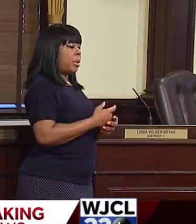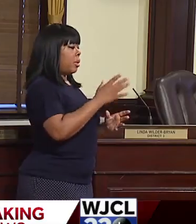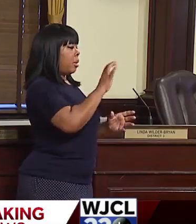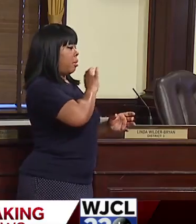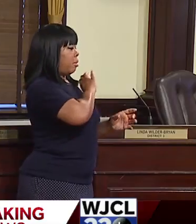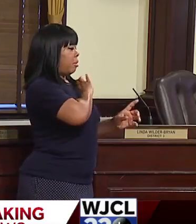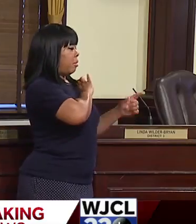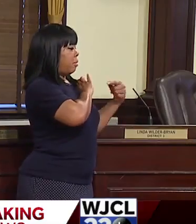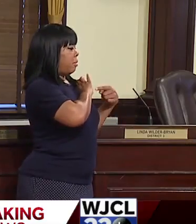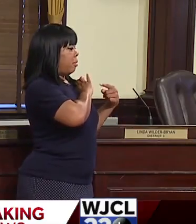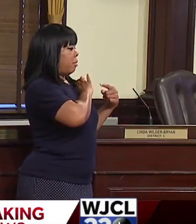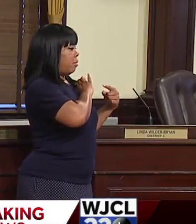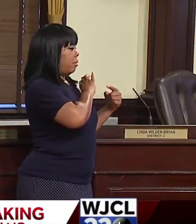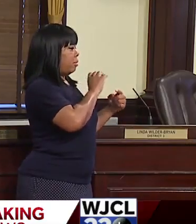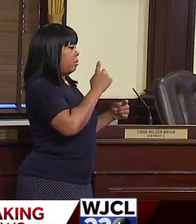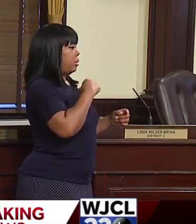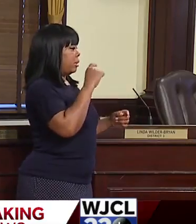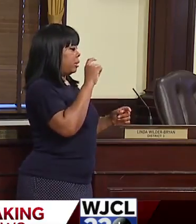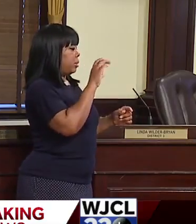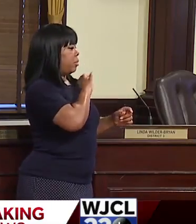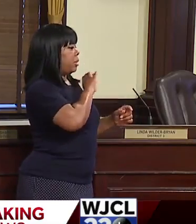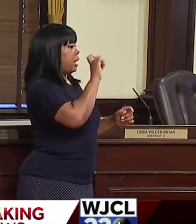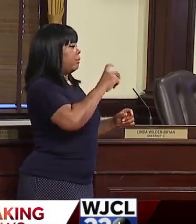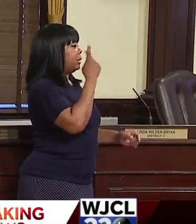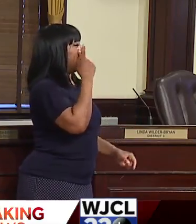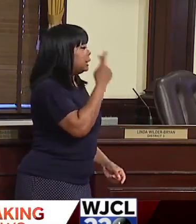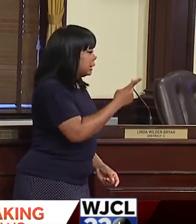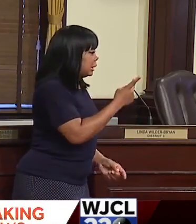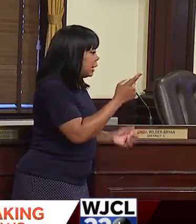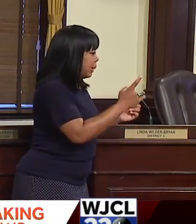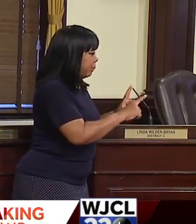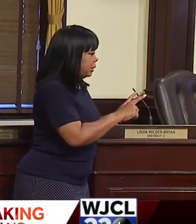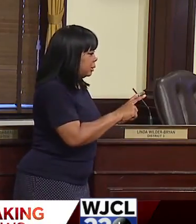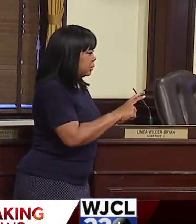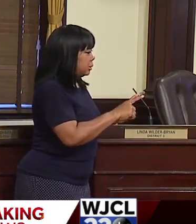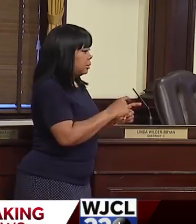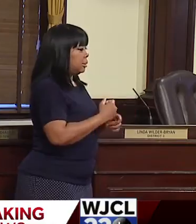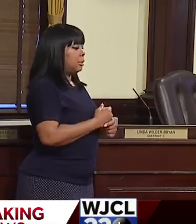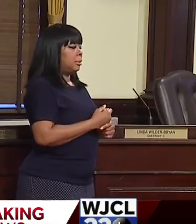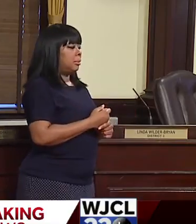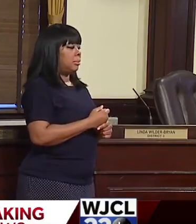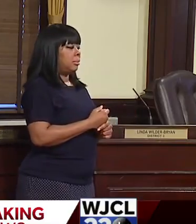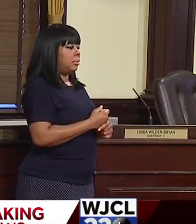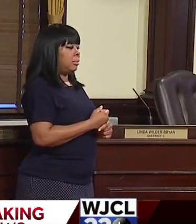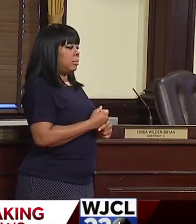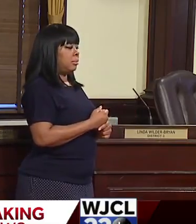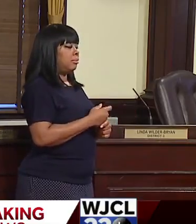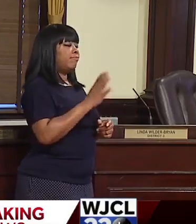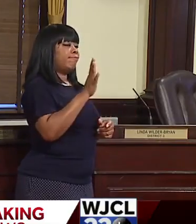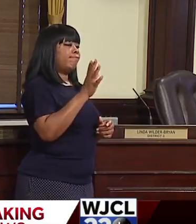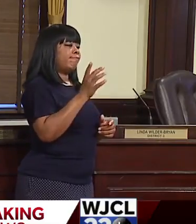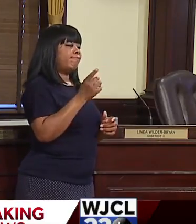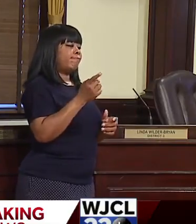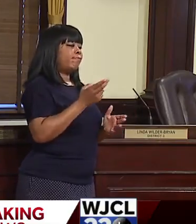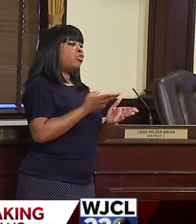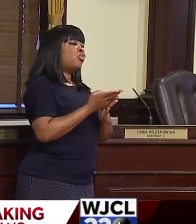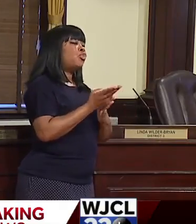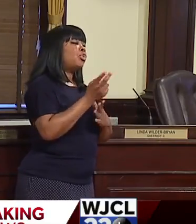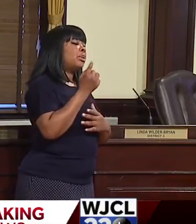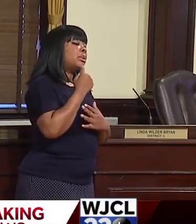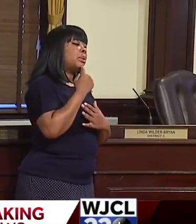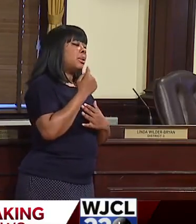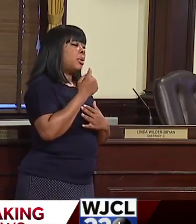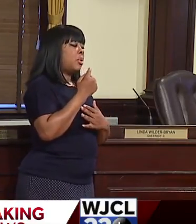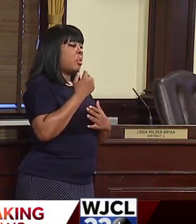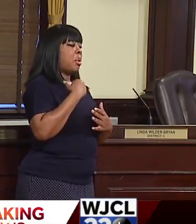enforcement, the officer has to witness the behavior. So if it, I mean, let's be truthful. I mean, people up